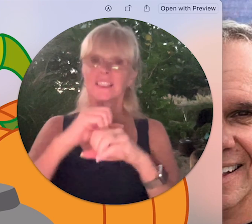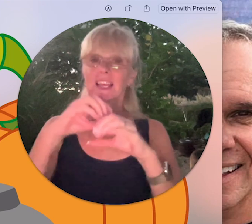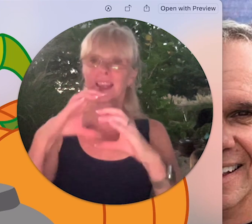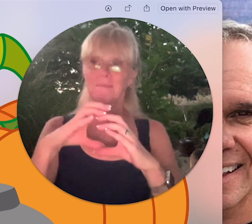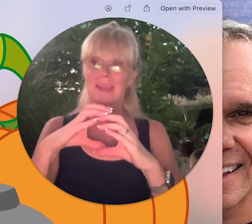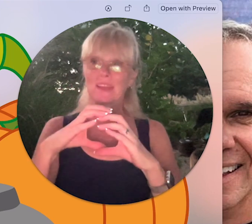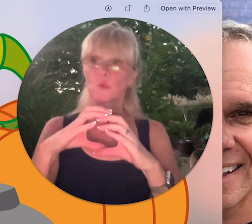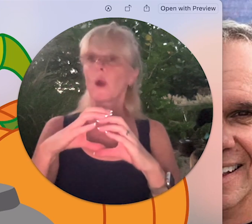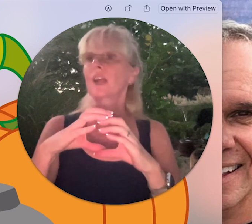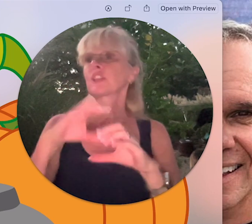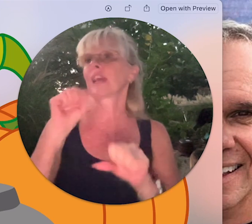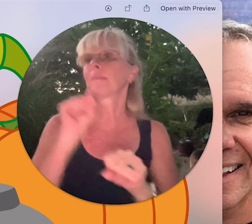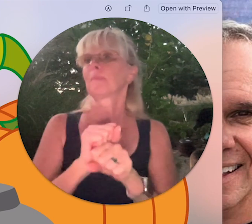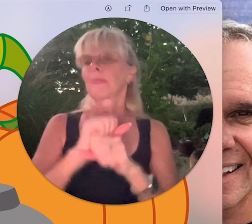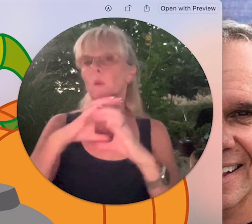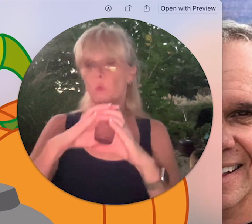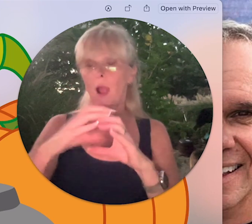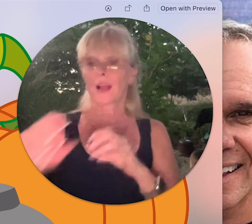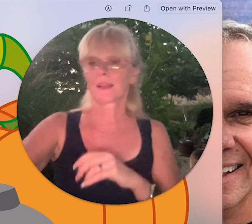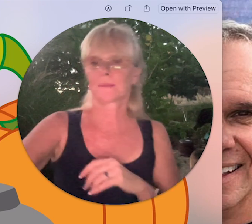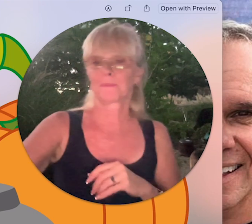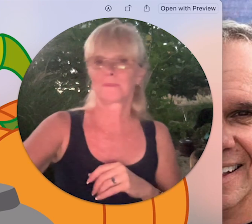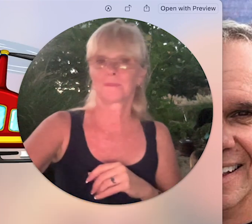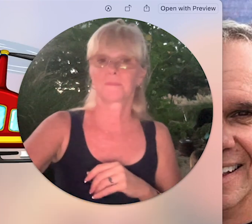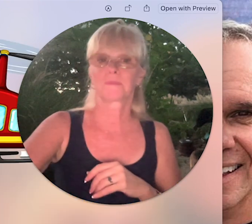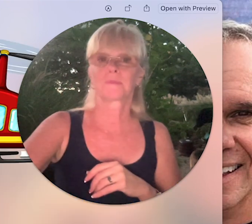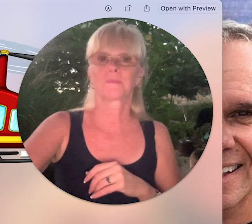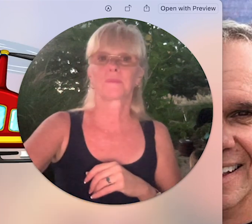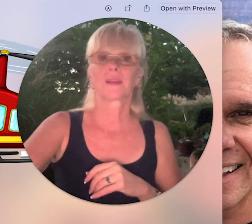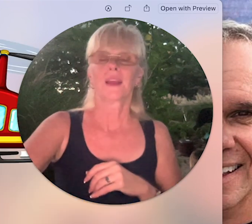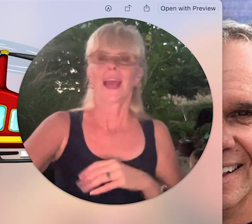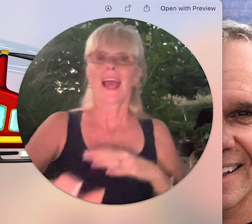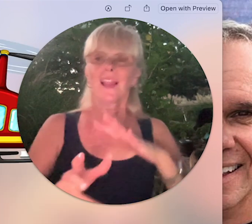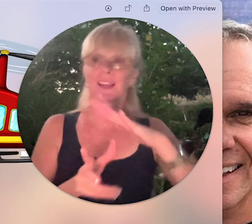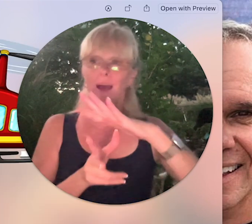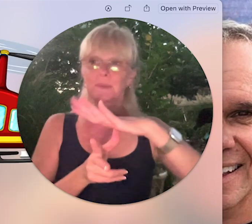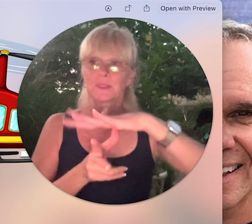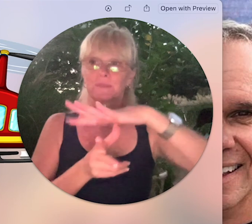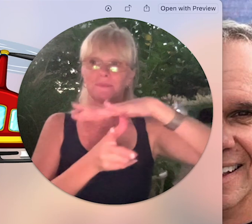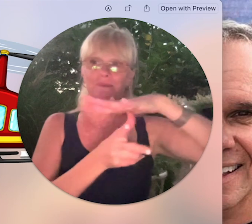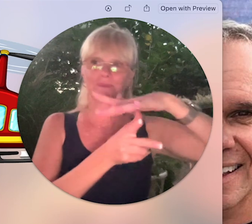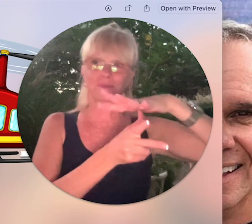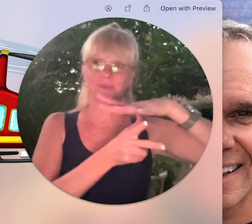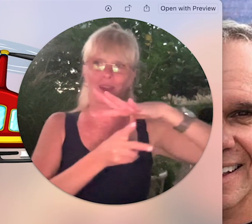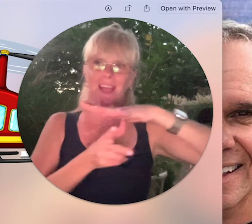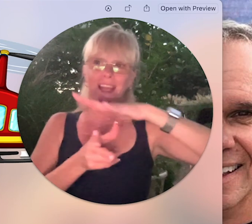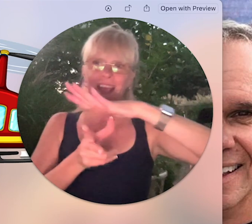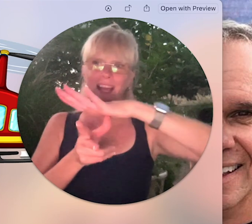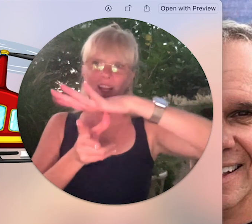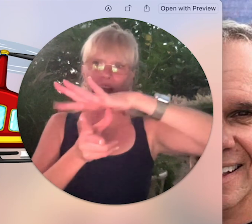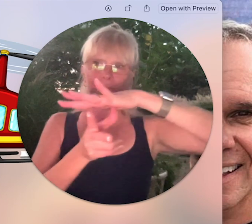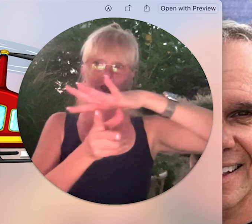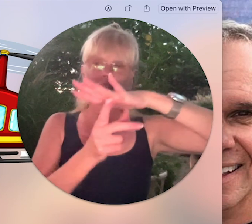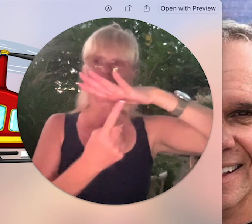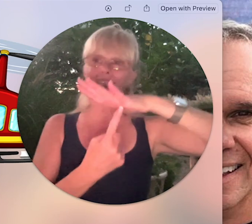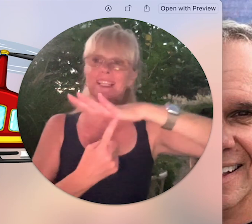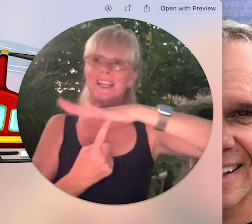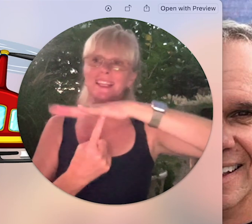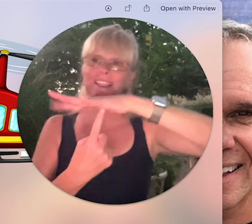and then make the rock shape rock helicopter okay helicopter I've seen it like this